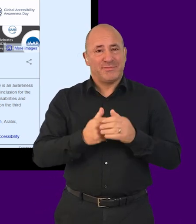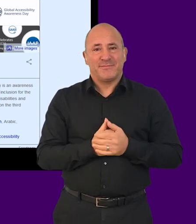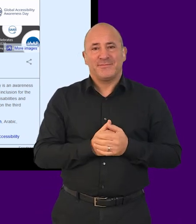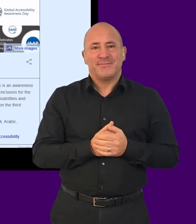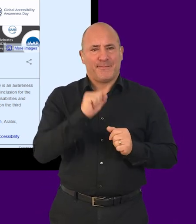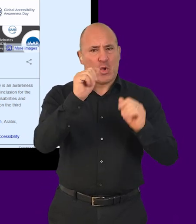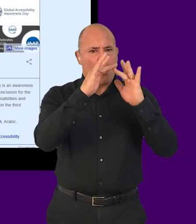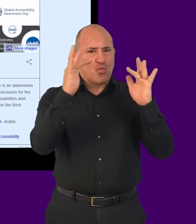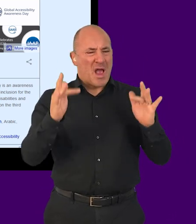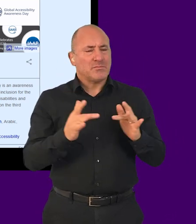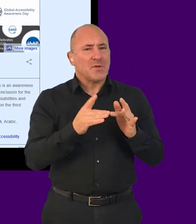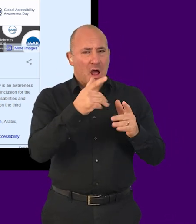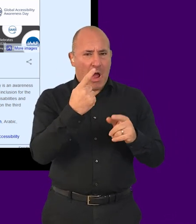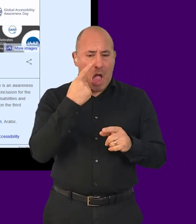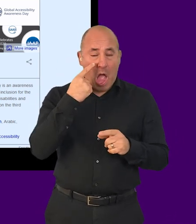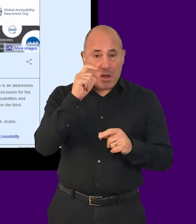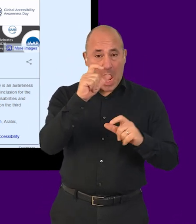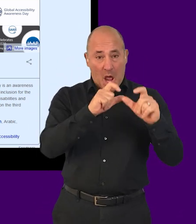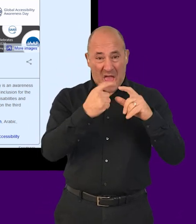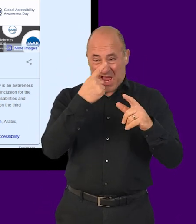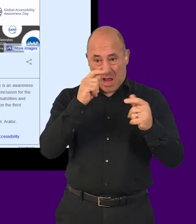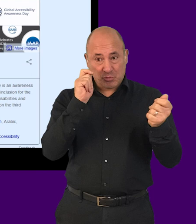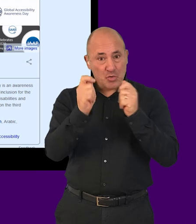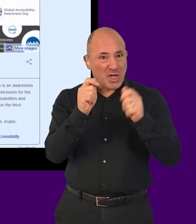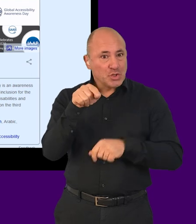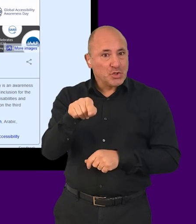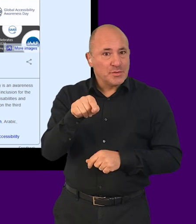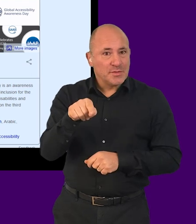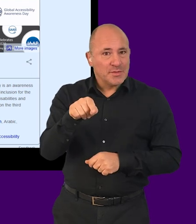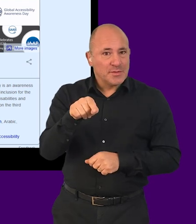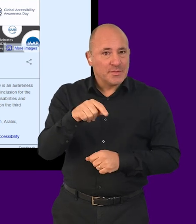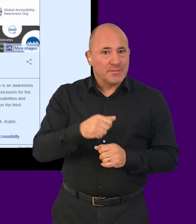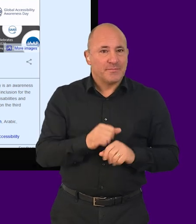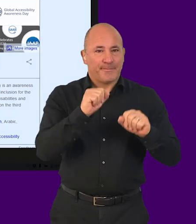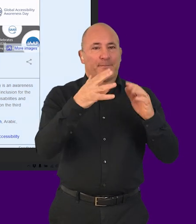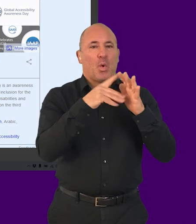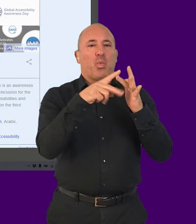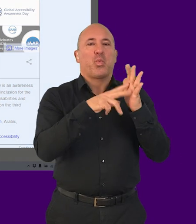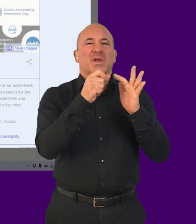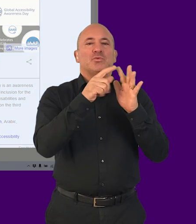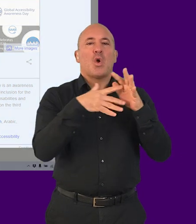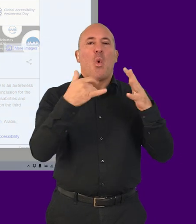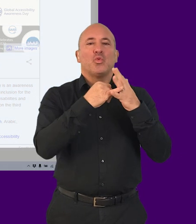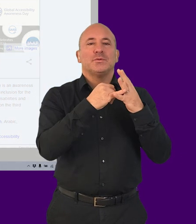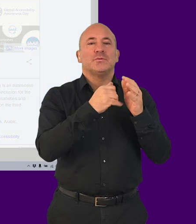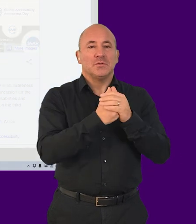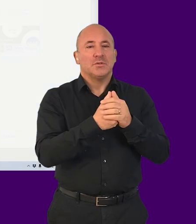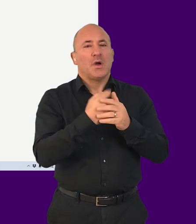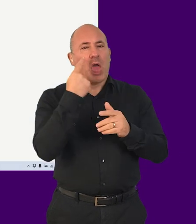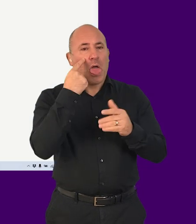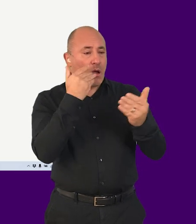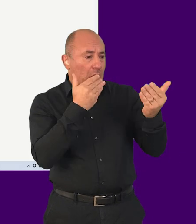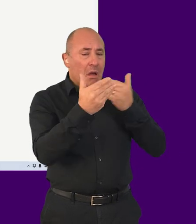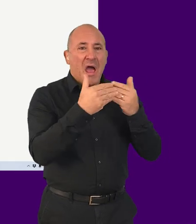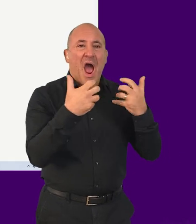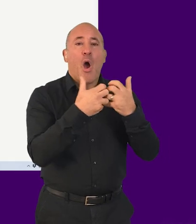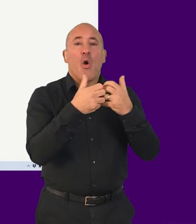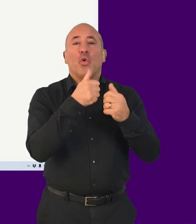Check if colors on your website can be customized. If you have a Windows machine, find the High Contrast option under